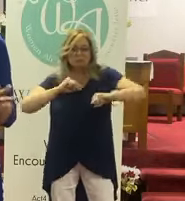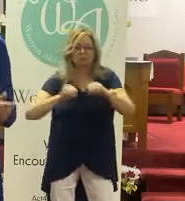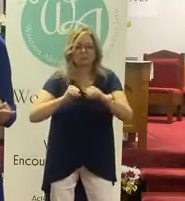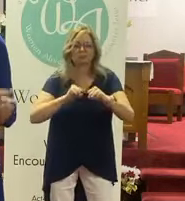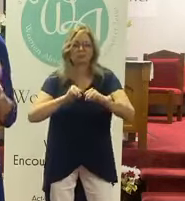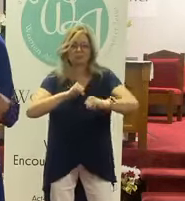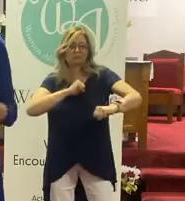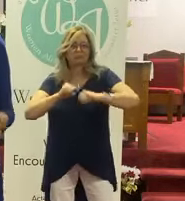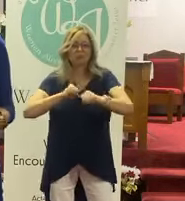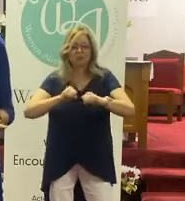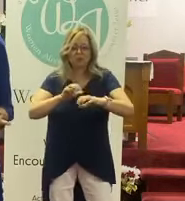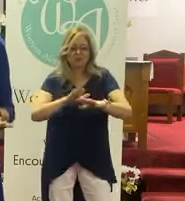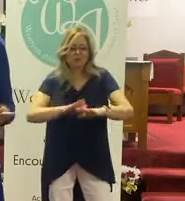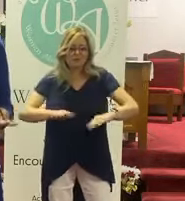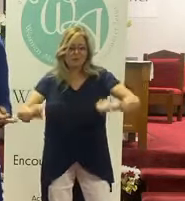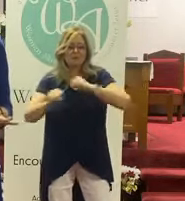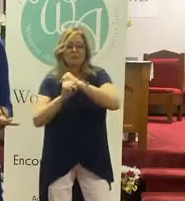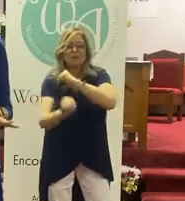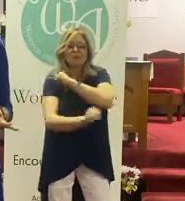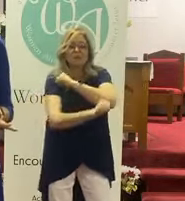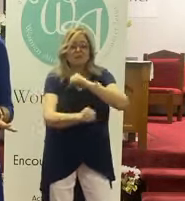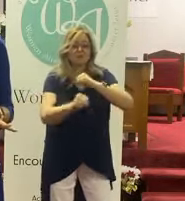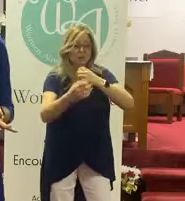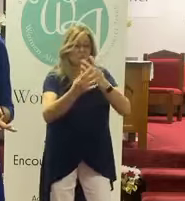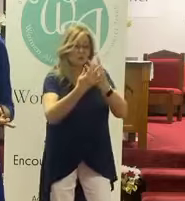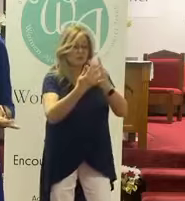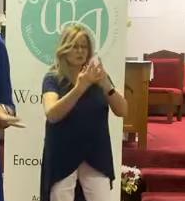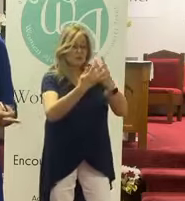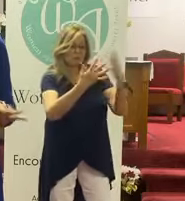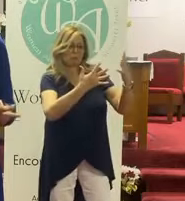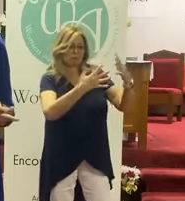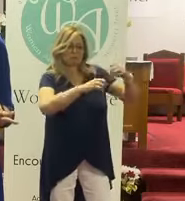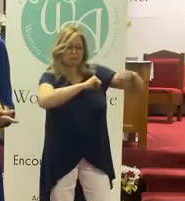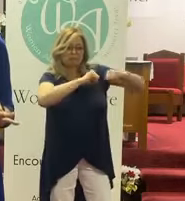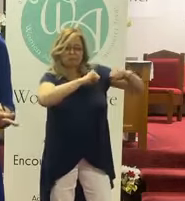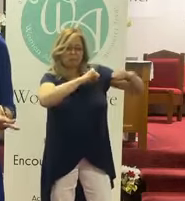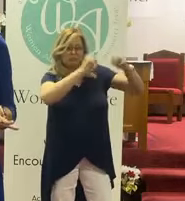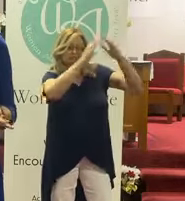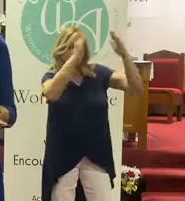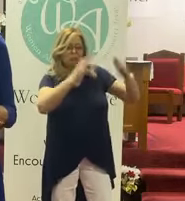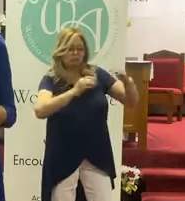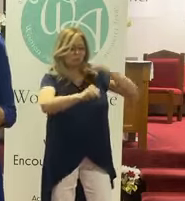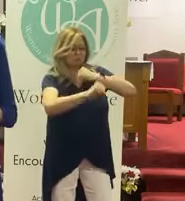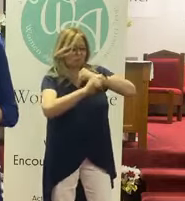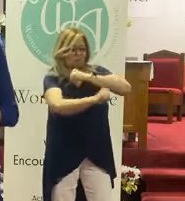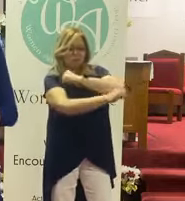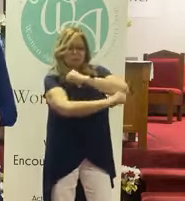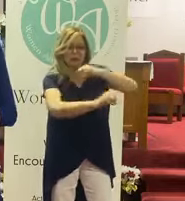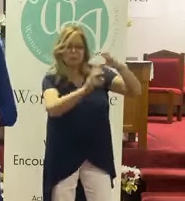And it shook the foundations of the prison. says, the very foundation was shaking.